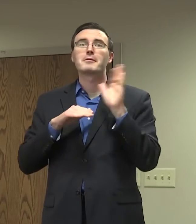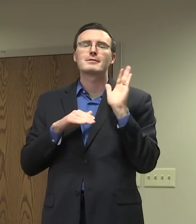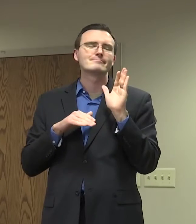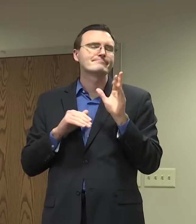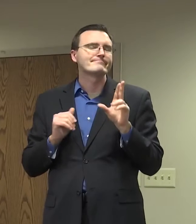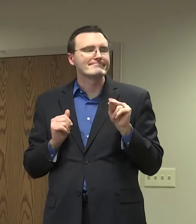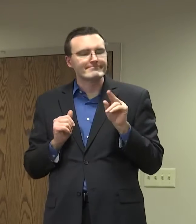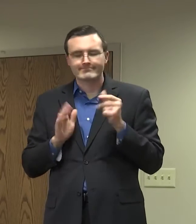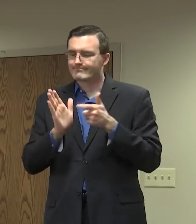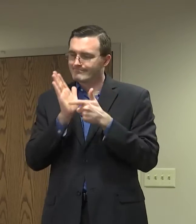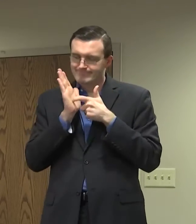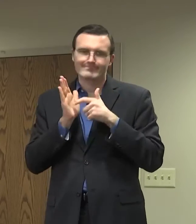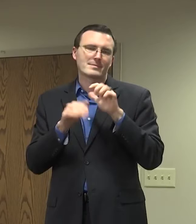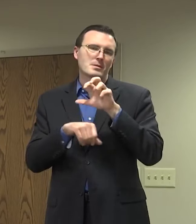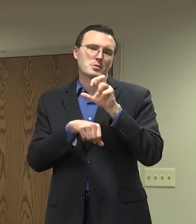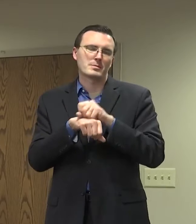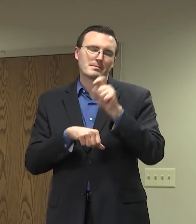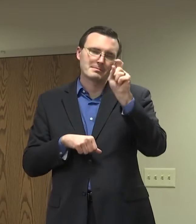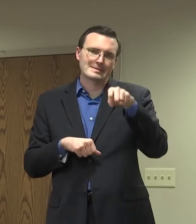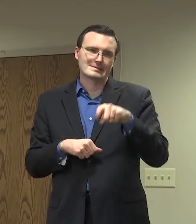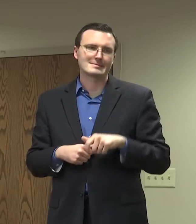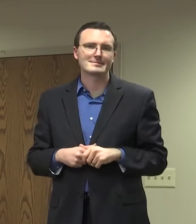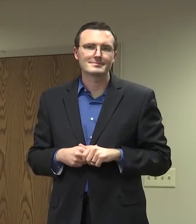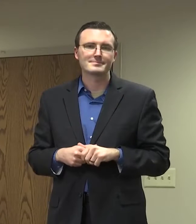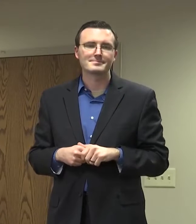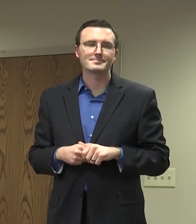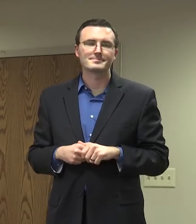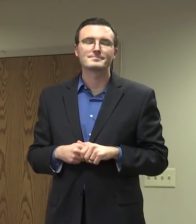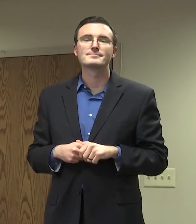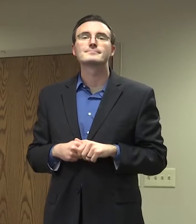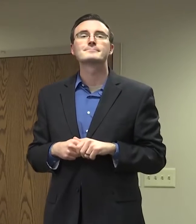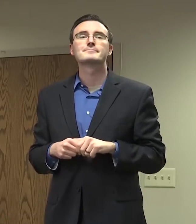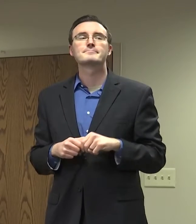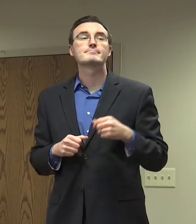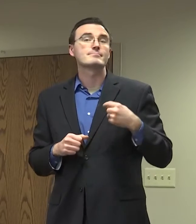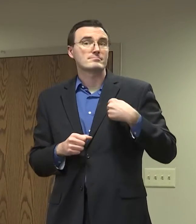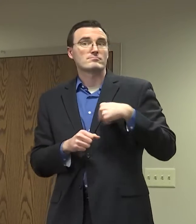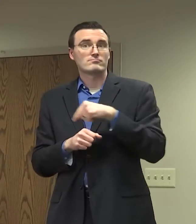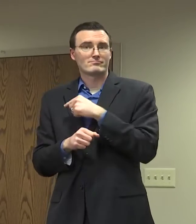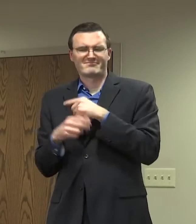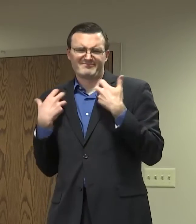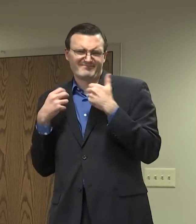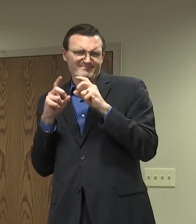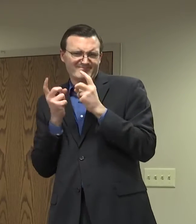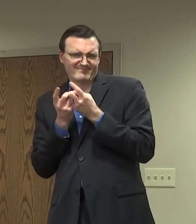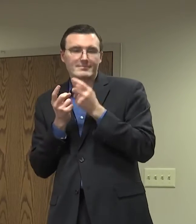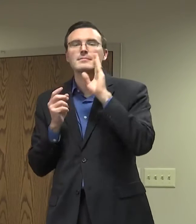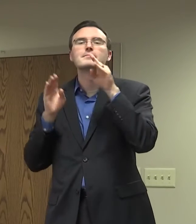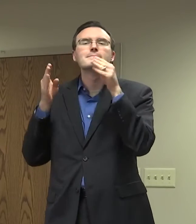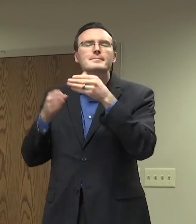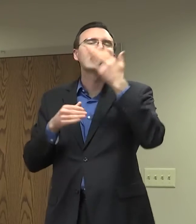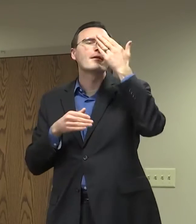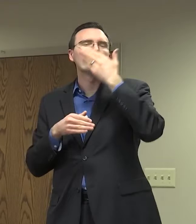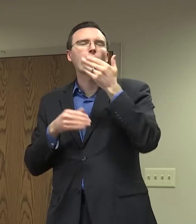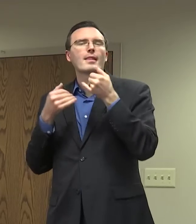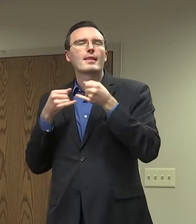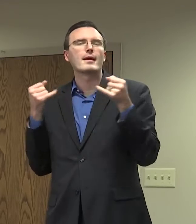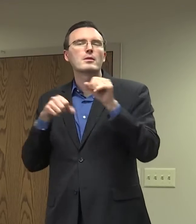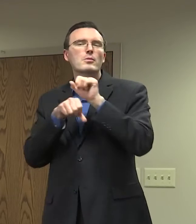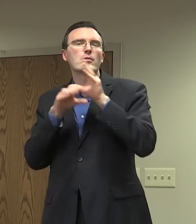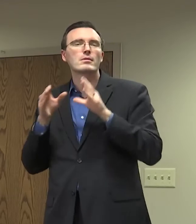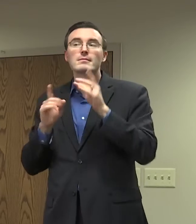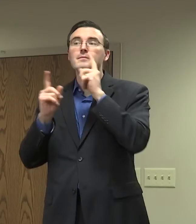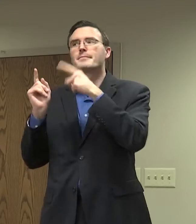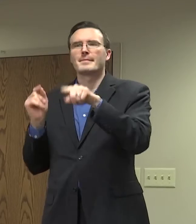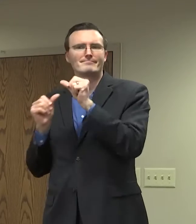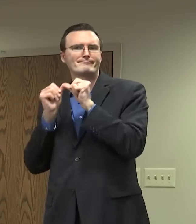We, as a health department, will be working with vaccination entities to frontline workers so that they can continue to remain on duty in their